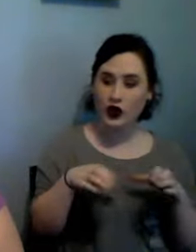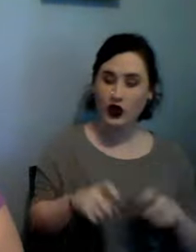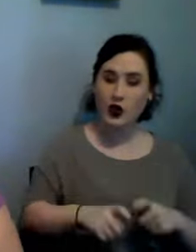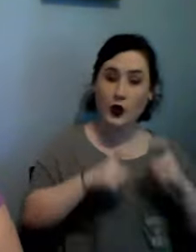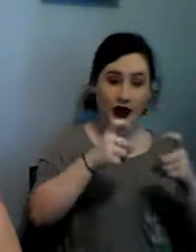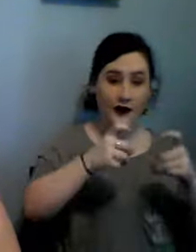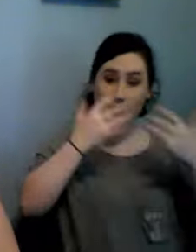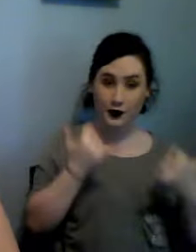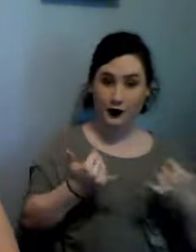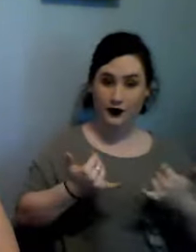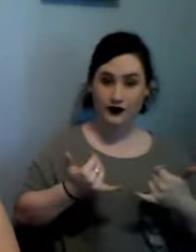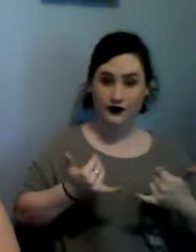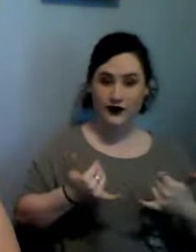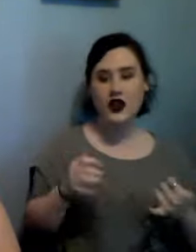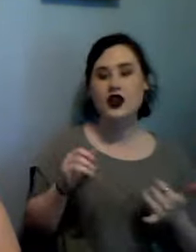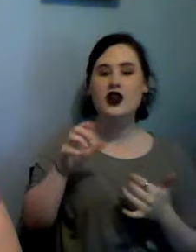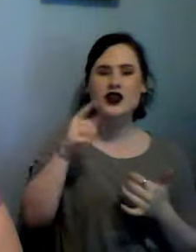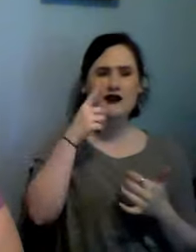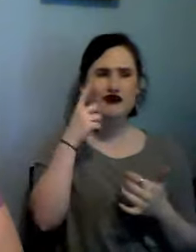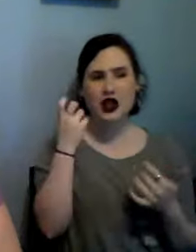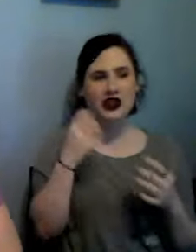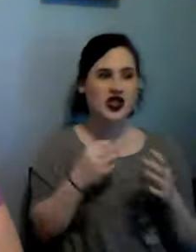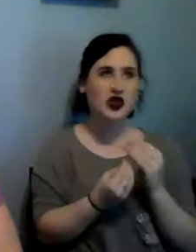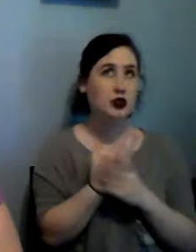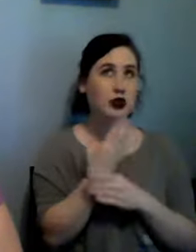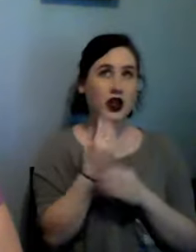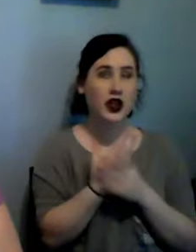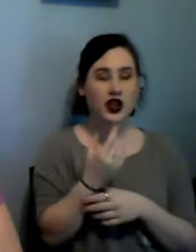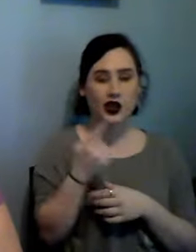just because I can